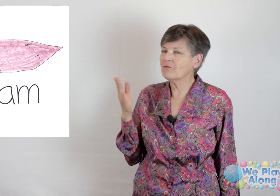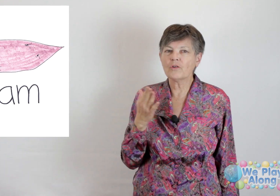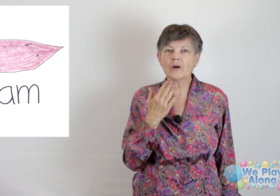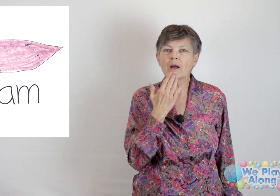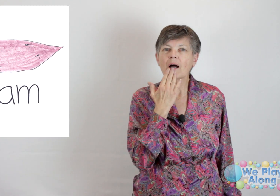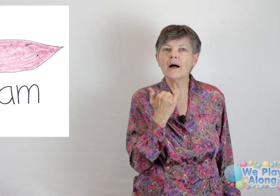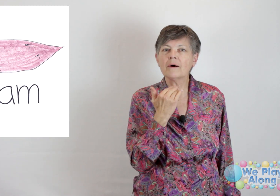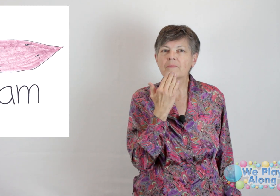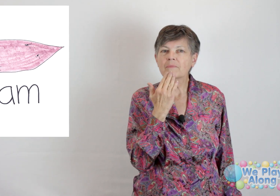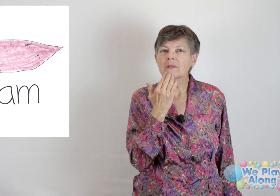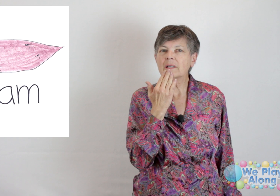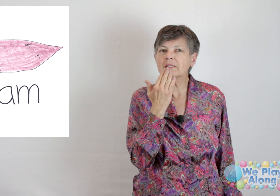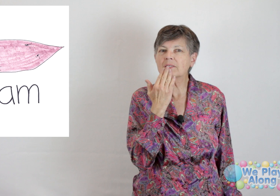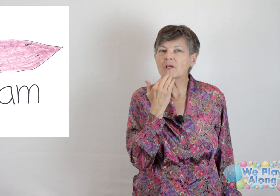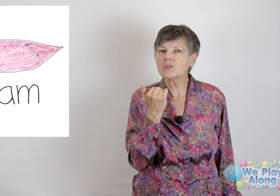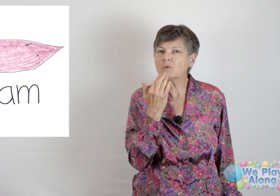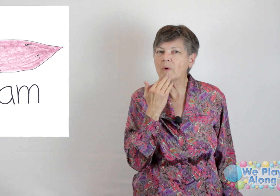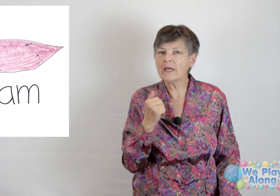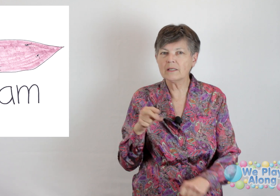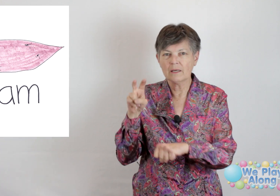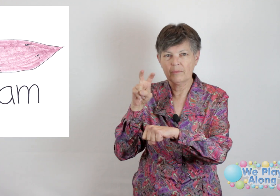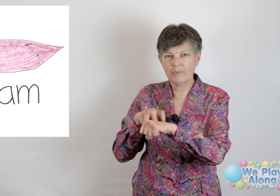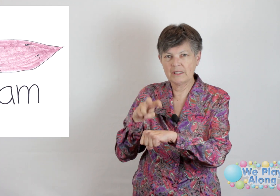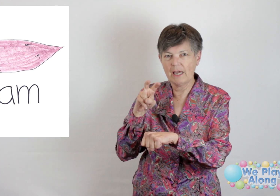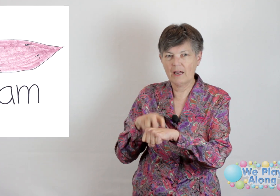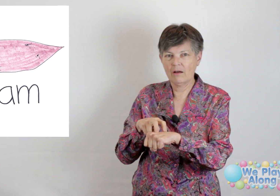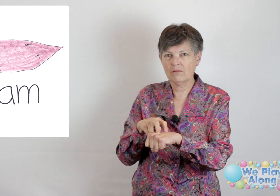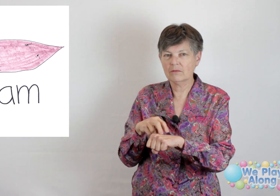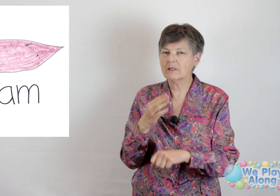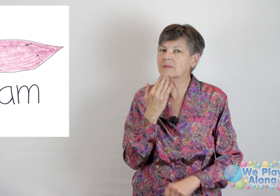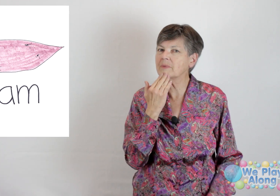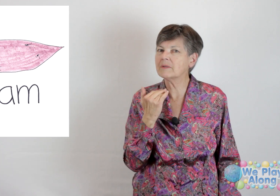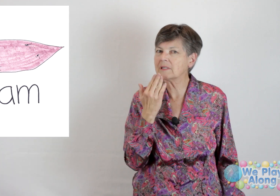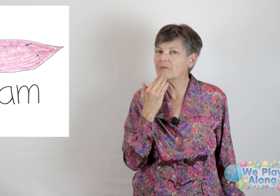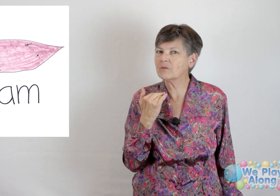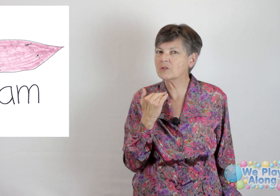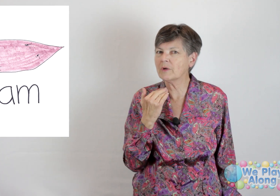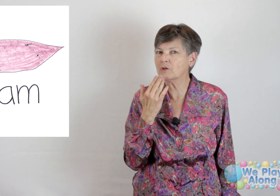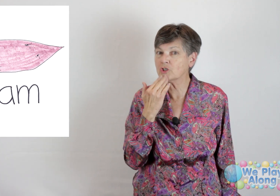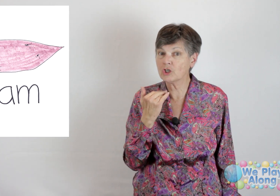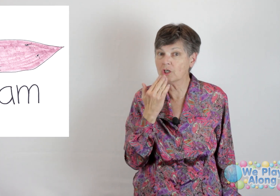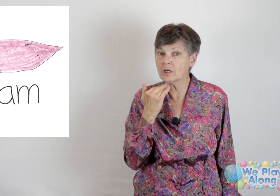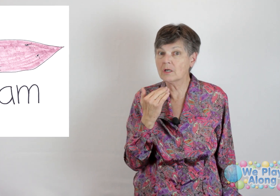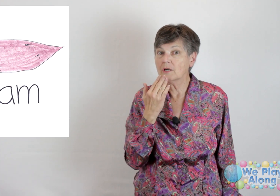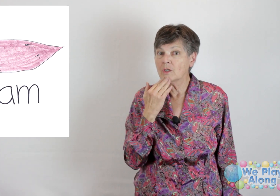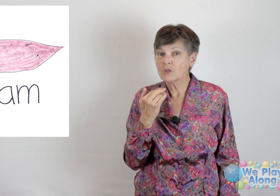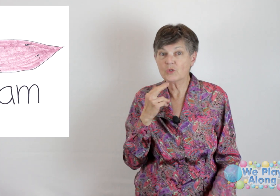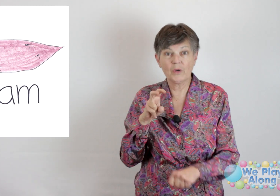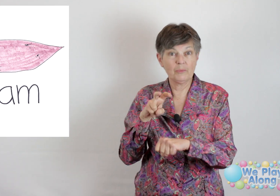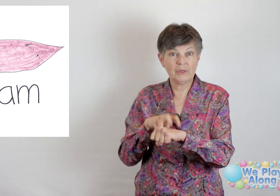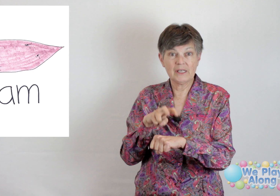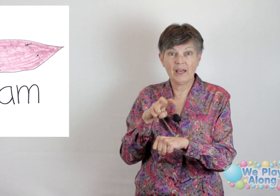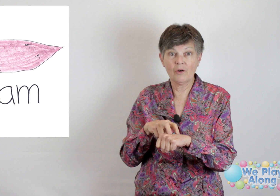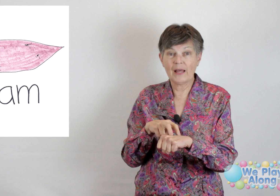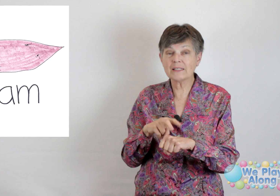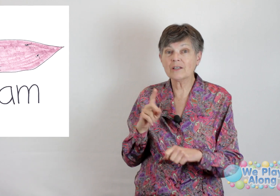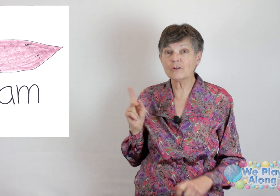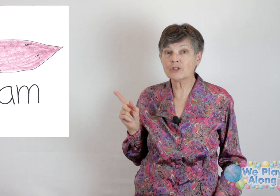for, this is a sweet potato. This would be the sign for sweet or sugar. Sweet potato. And that's another